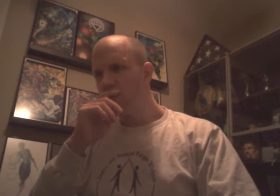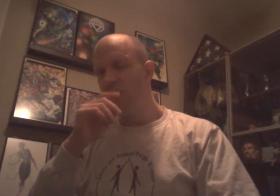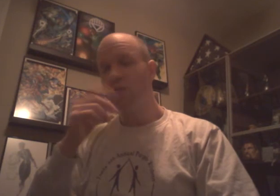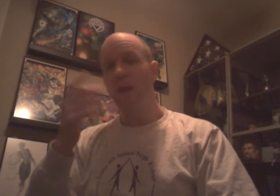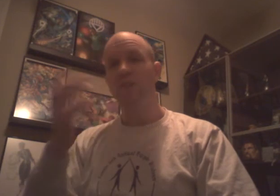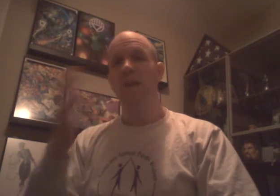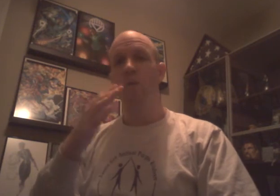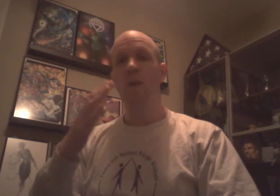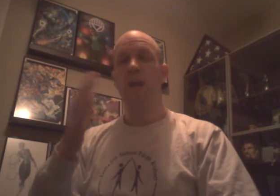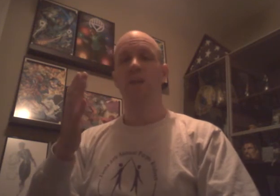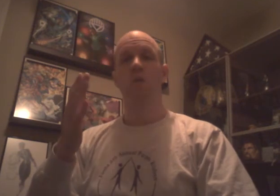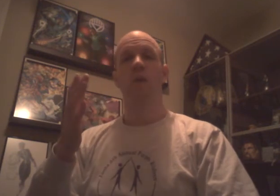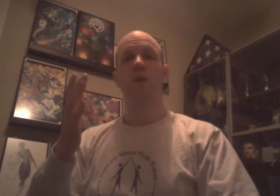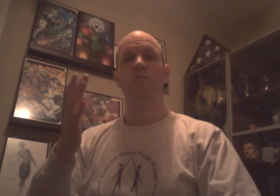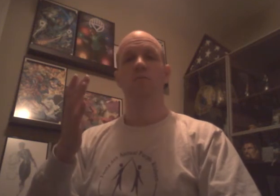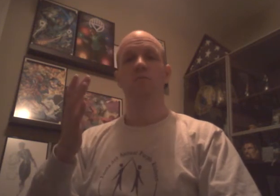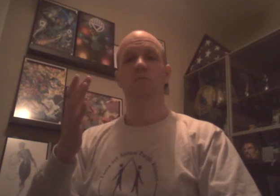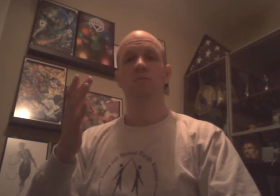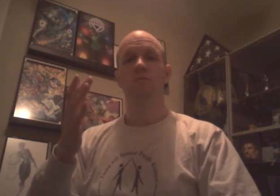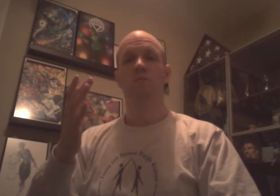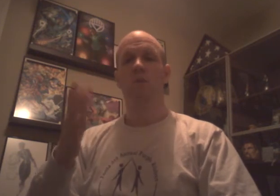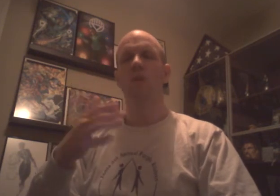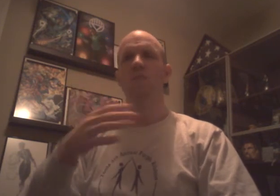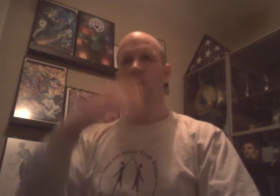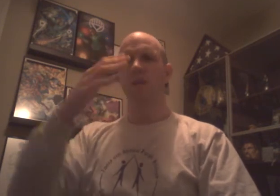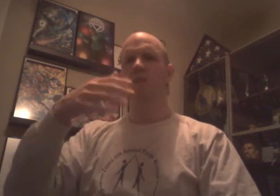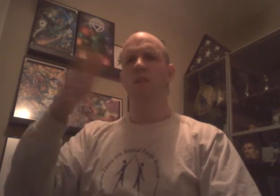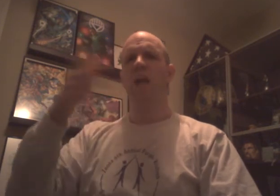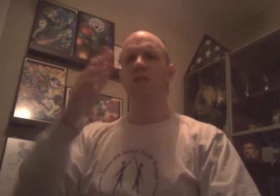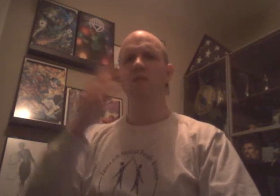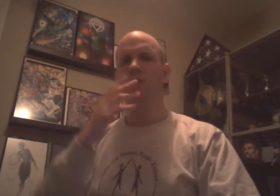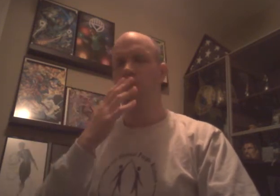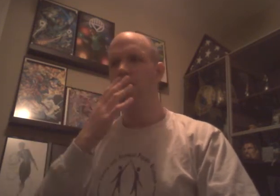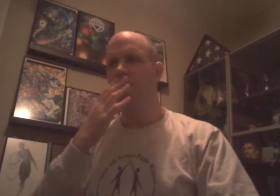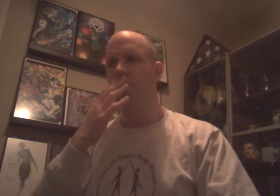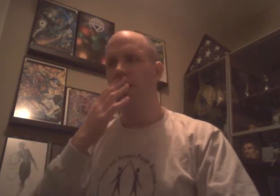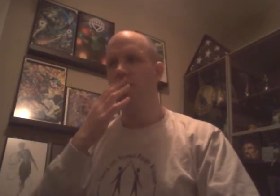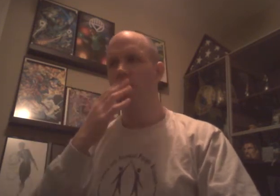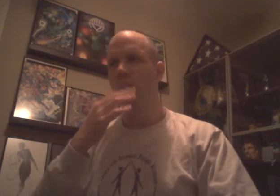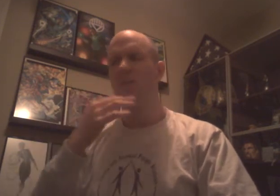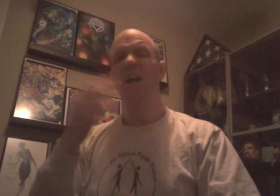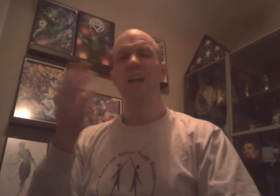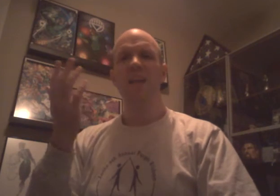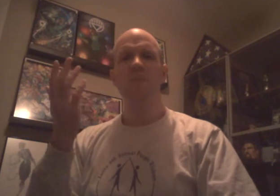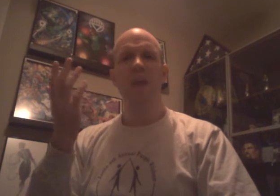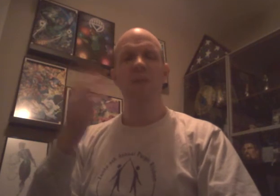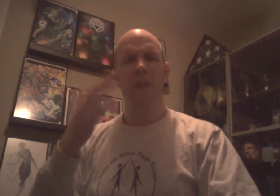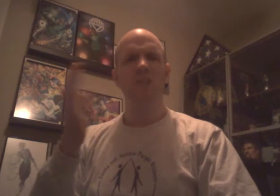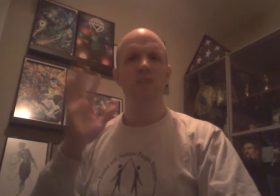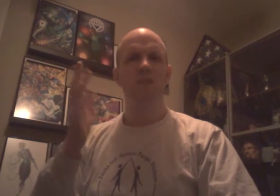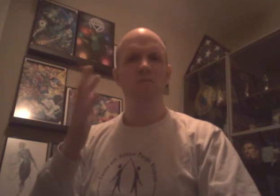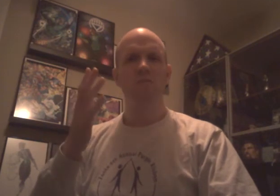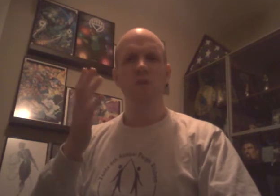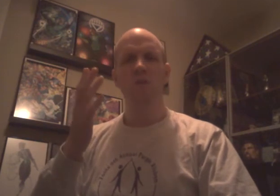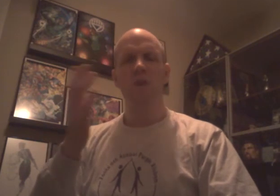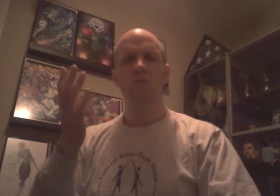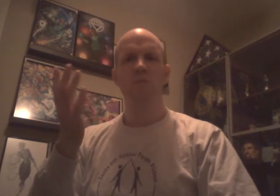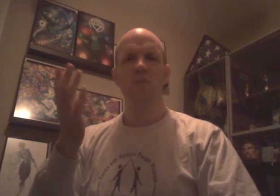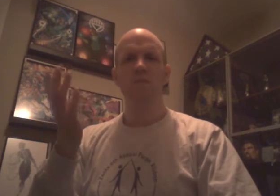Ziggler actually got a win on Del Rio. Only because the guy distracted him on the outside of the ring. Not a bad match, you know. Overall, pretty